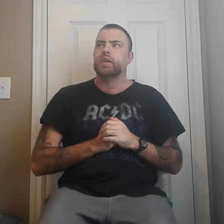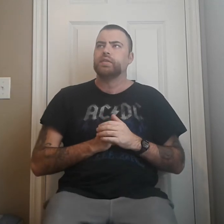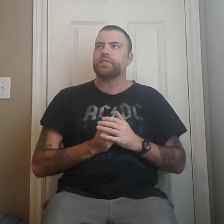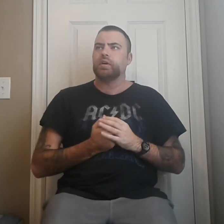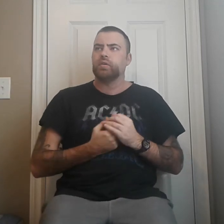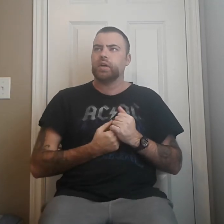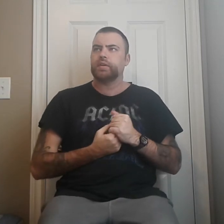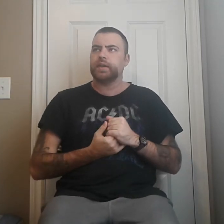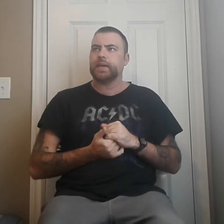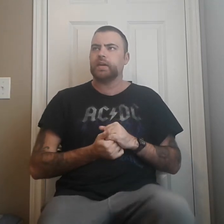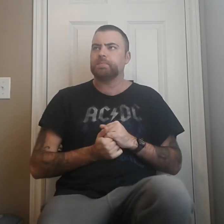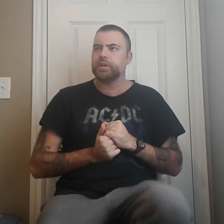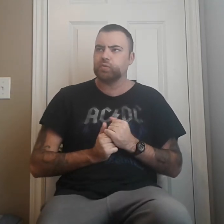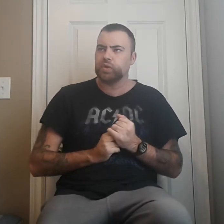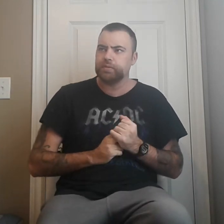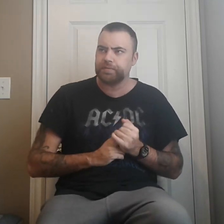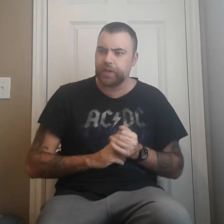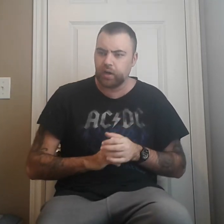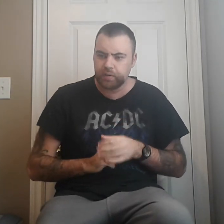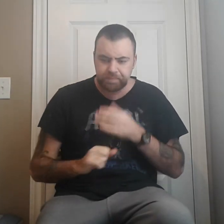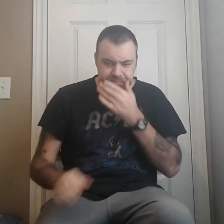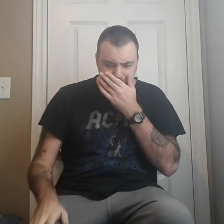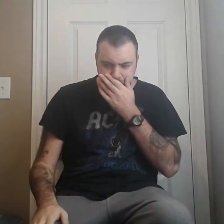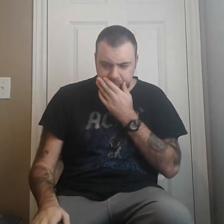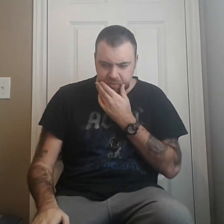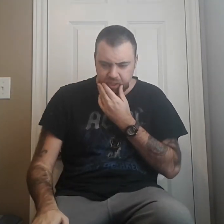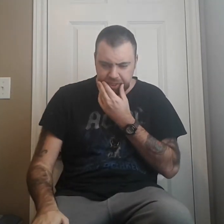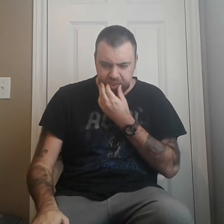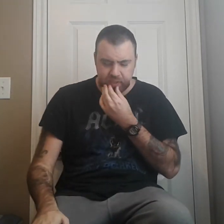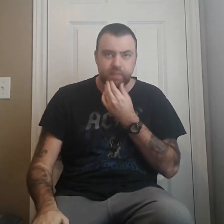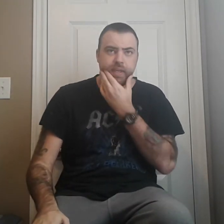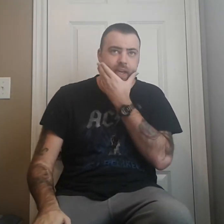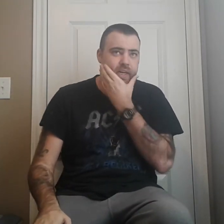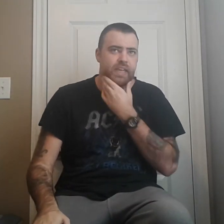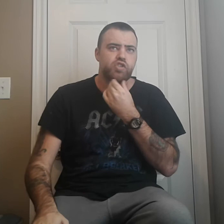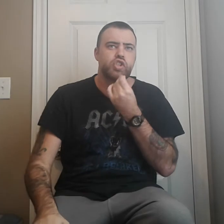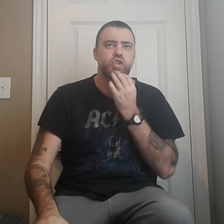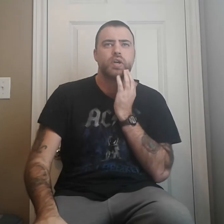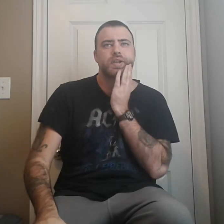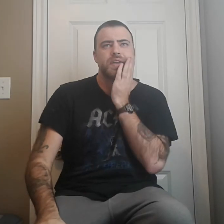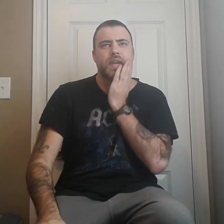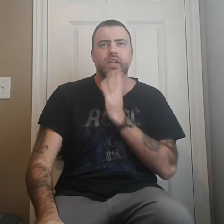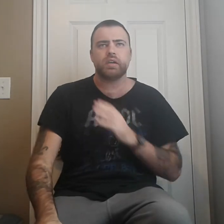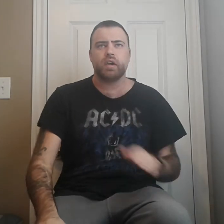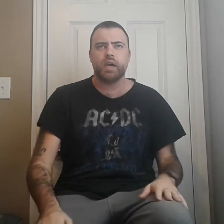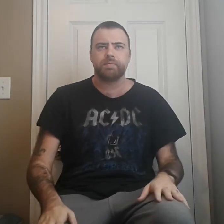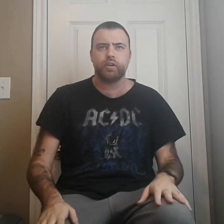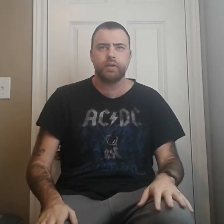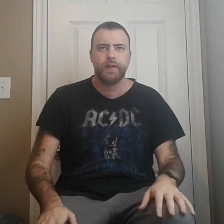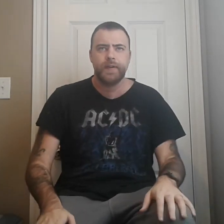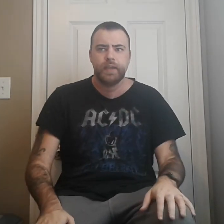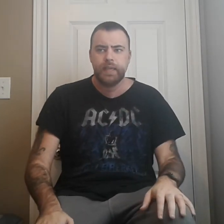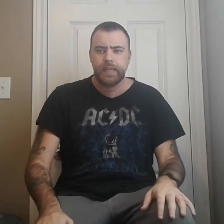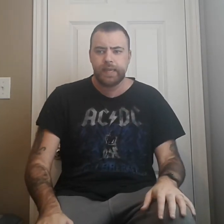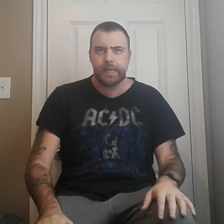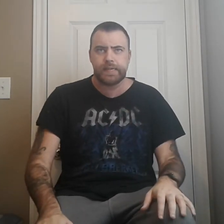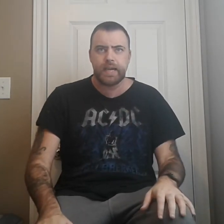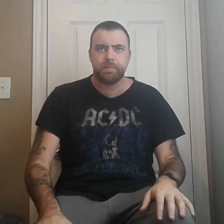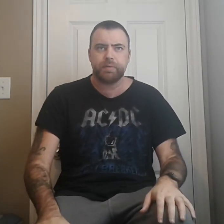So they got up on the roof there. And they got into the helicopter. And, um, pretty